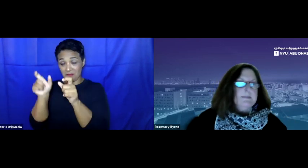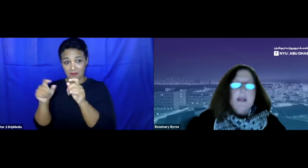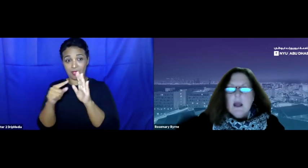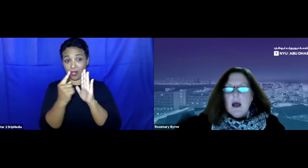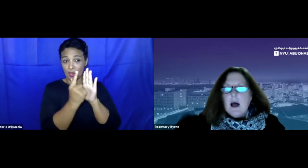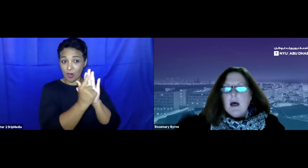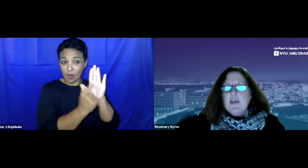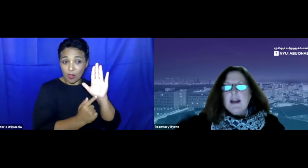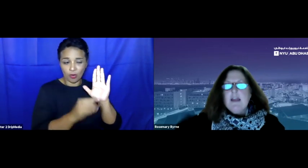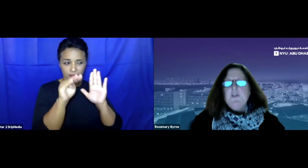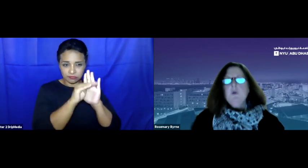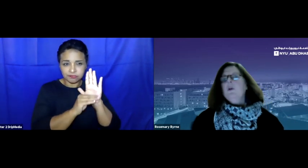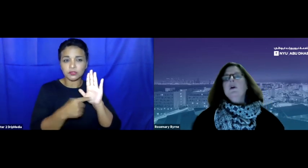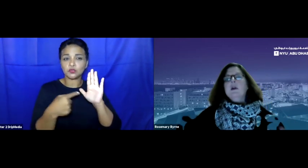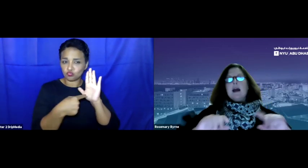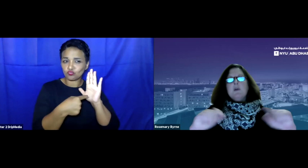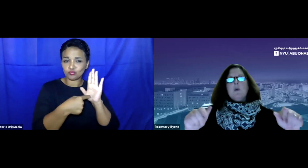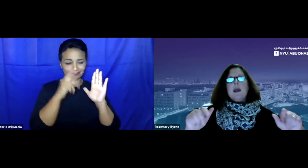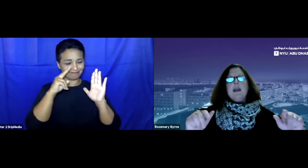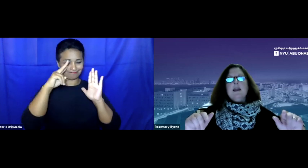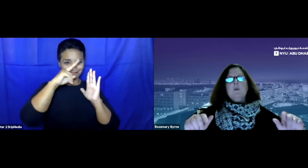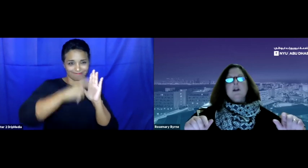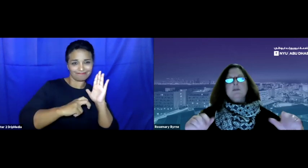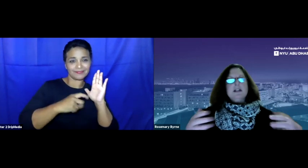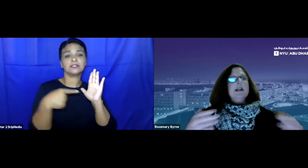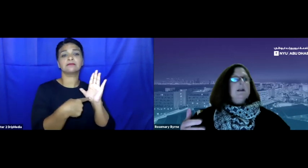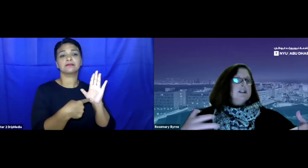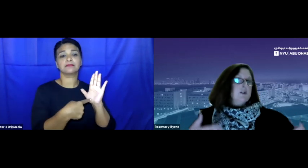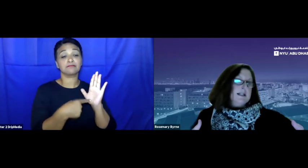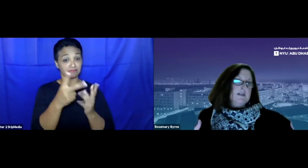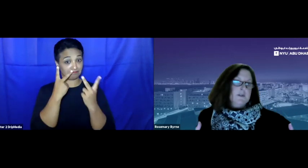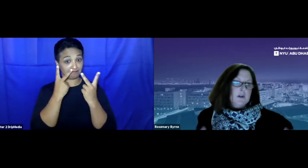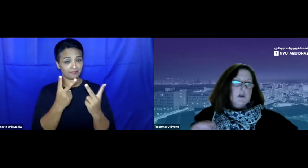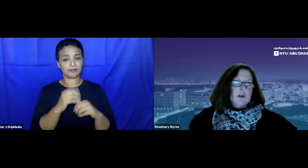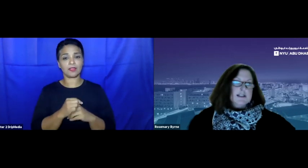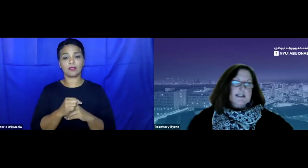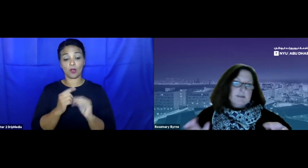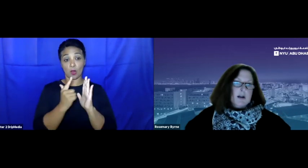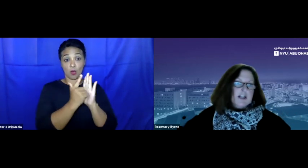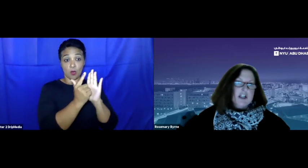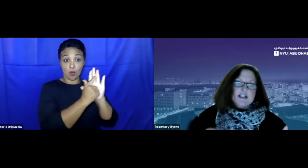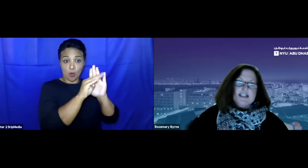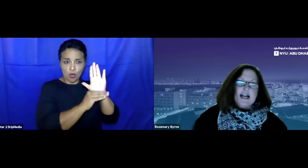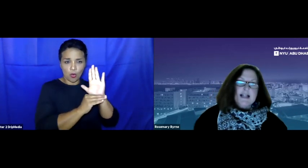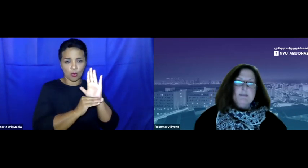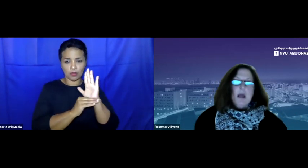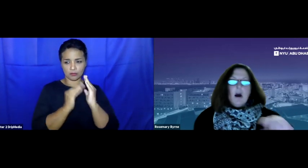that if you look at the way in which particularly restrictive laws and immigration and asylum are